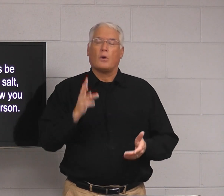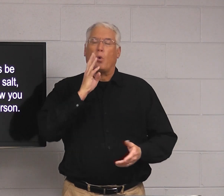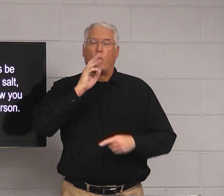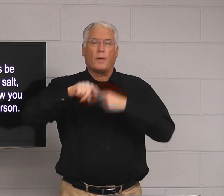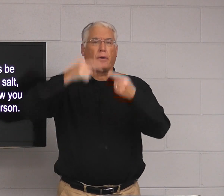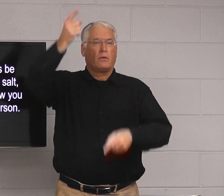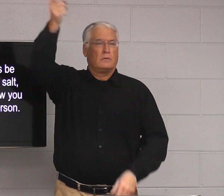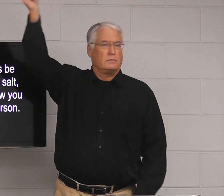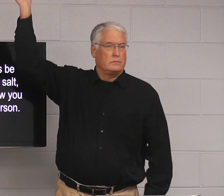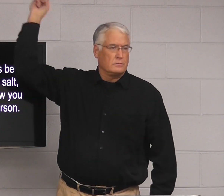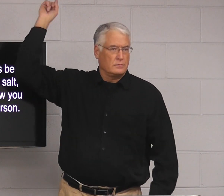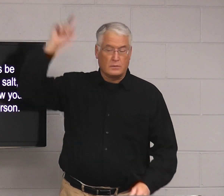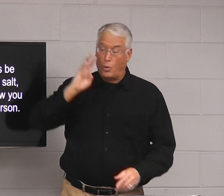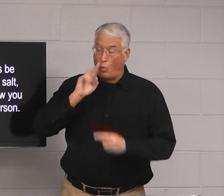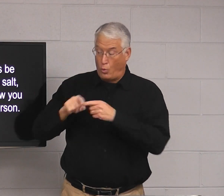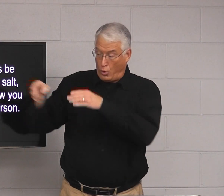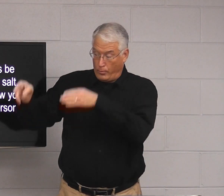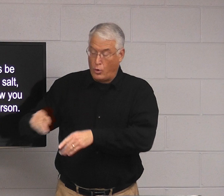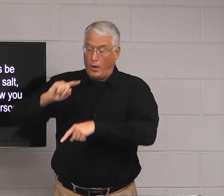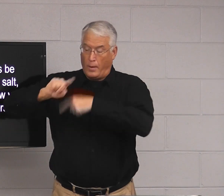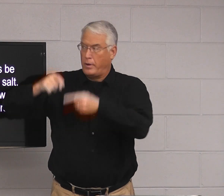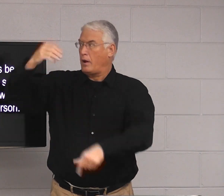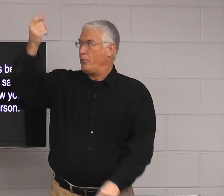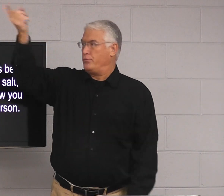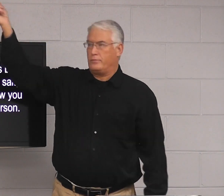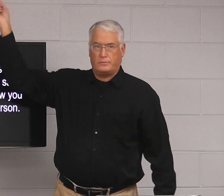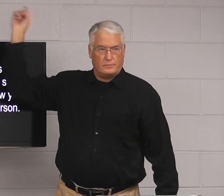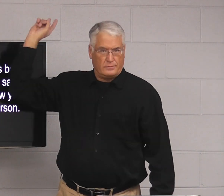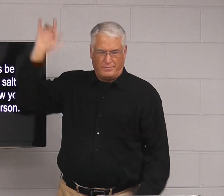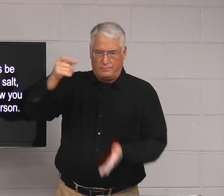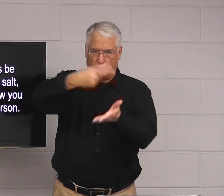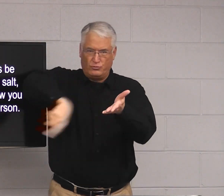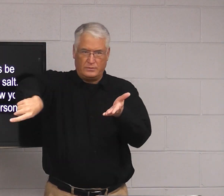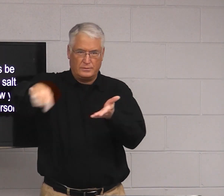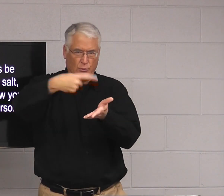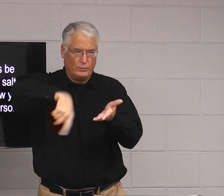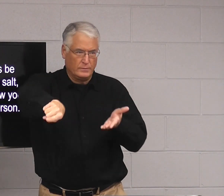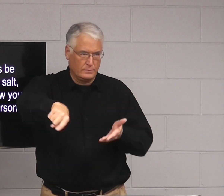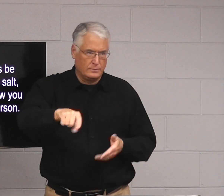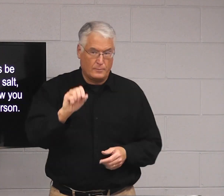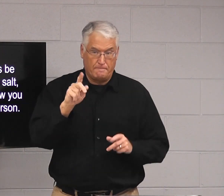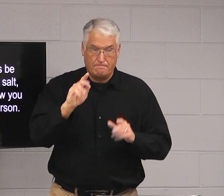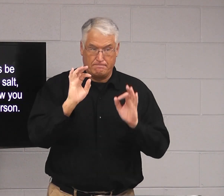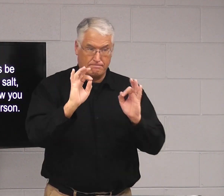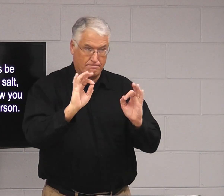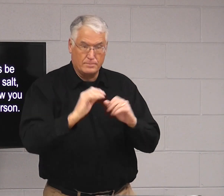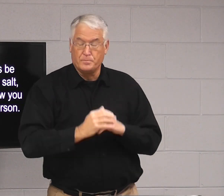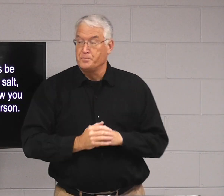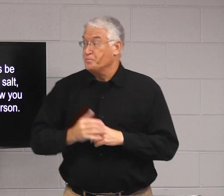That's what we're talking about. We're talking about outside. Talking to other people next week.